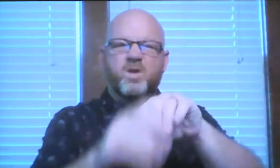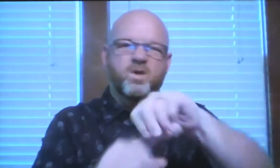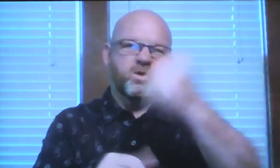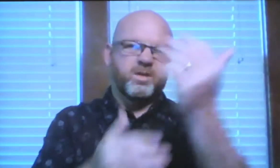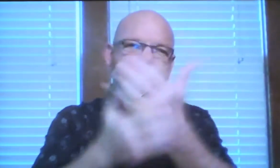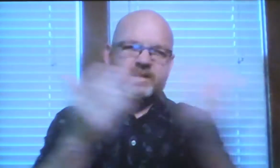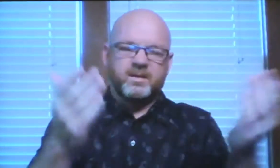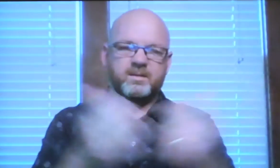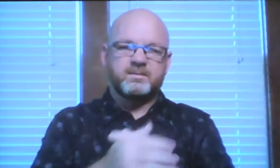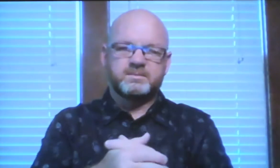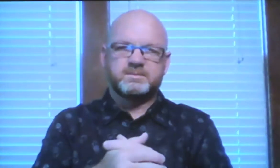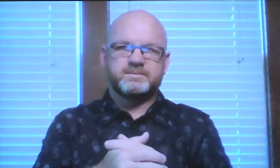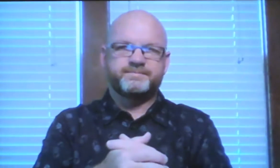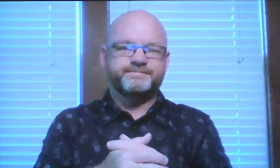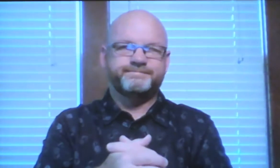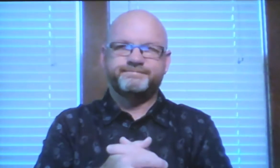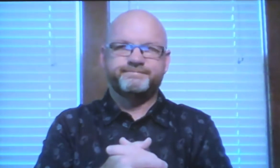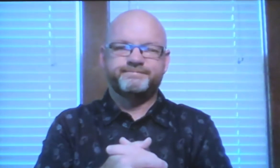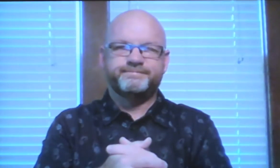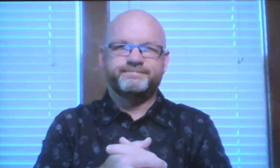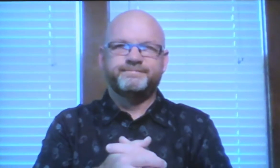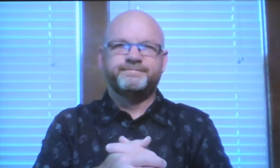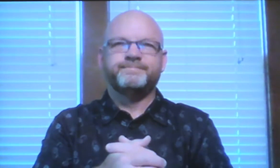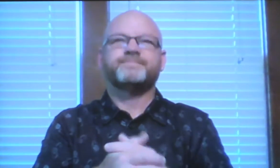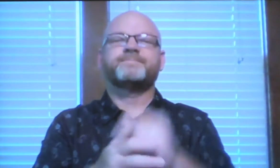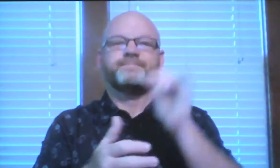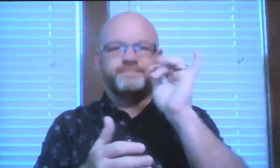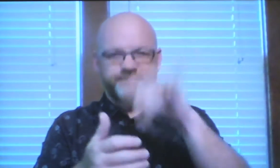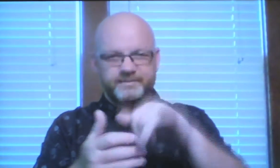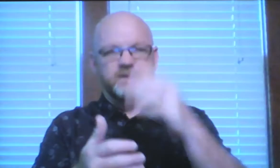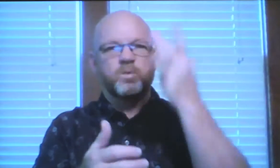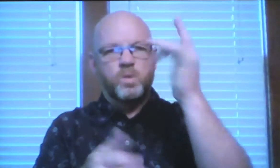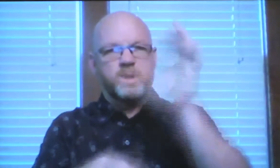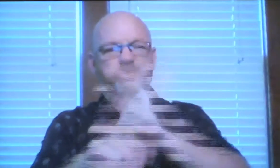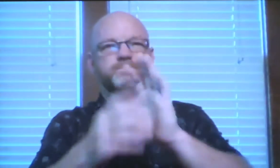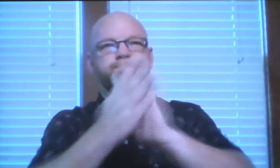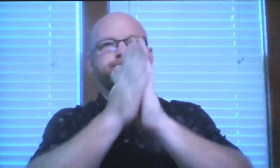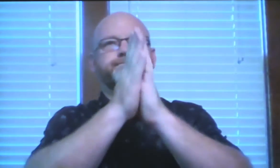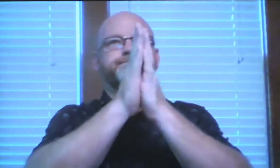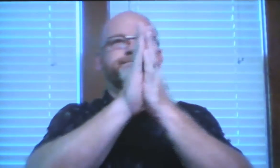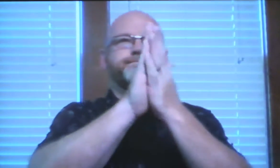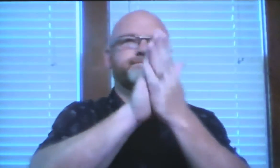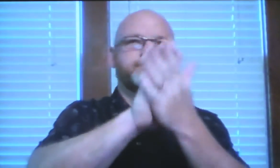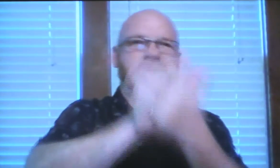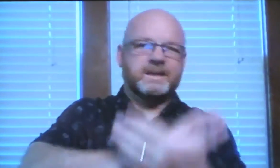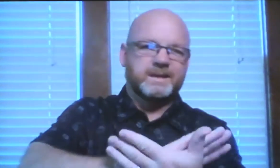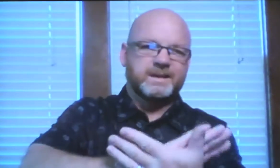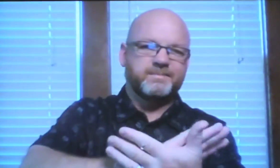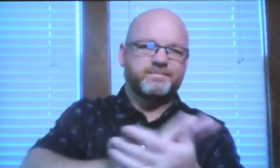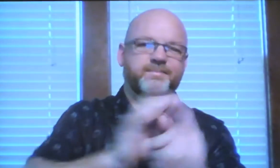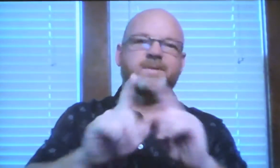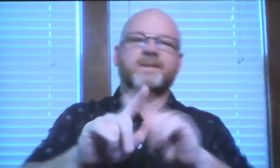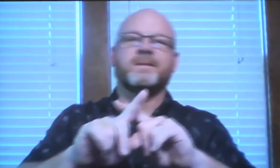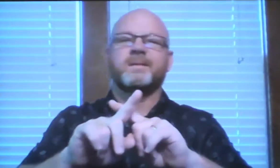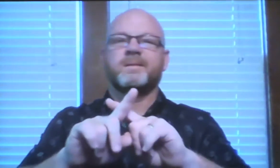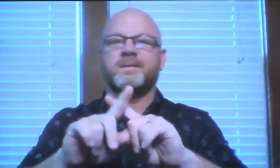backsliding or falling away from God and the church